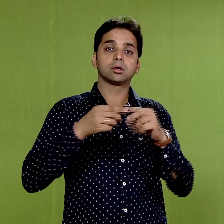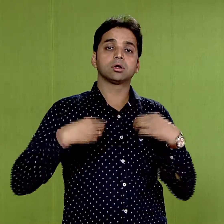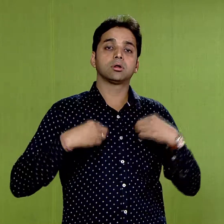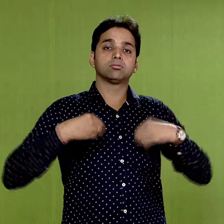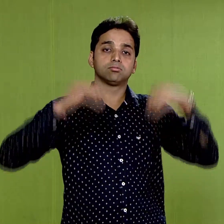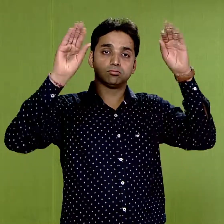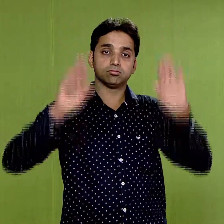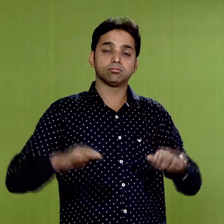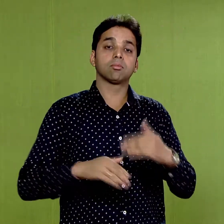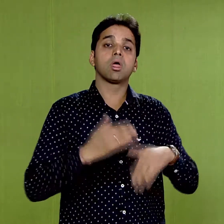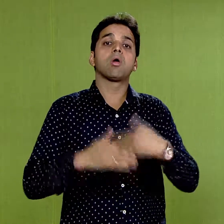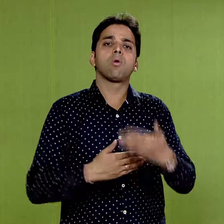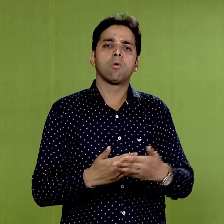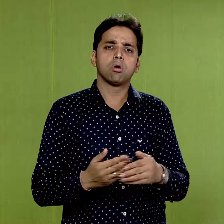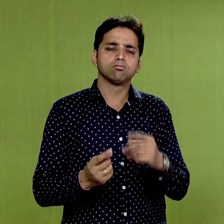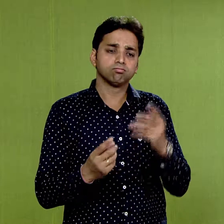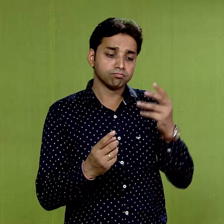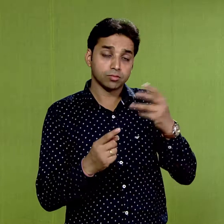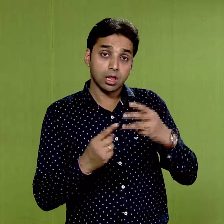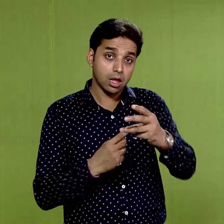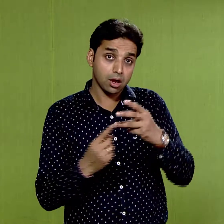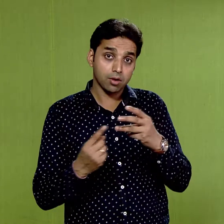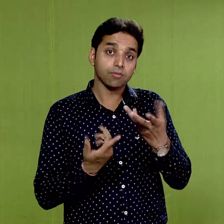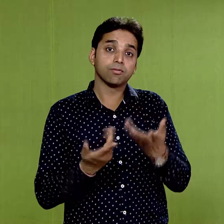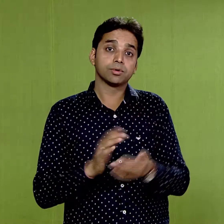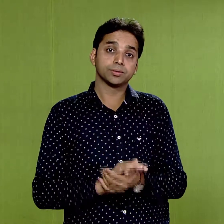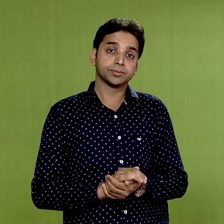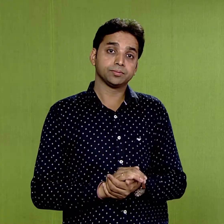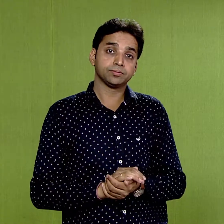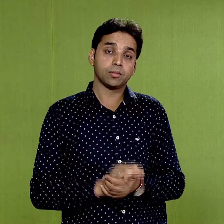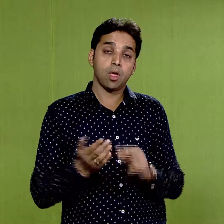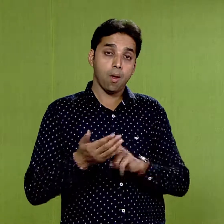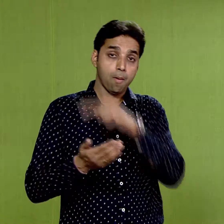while the third one was painting on the floor.